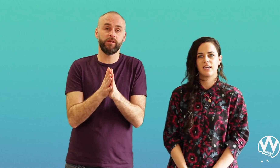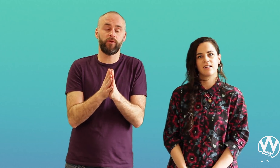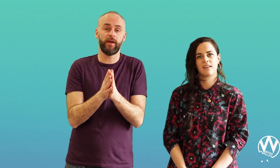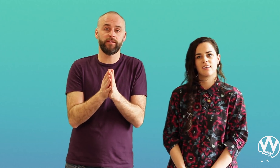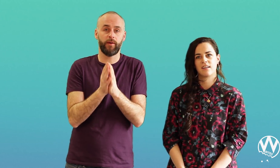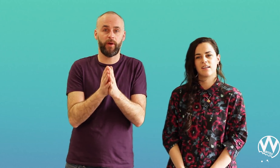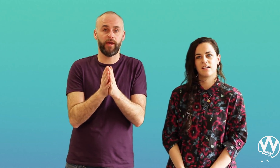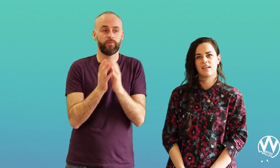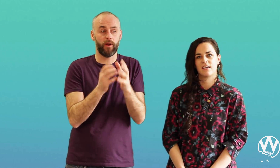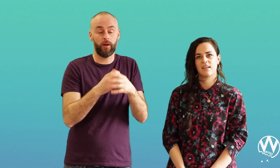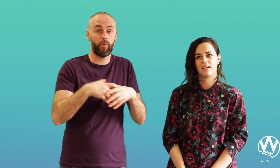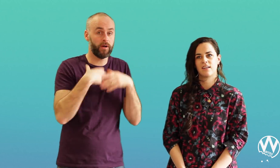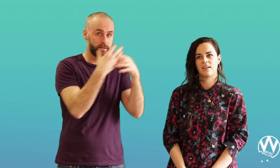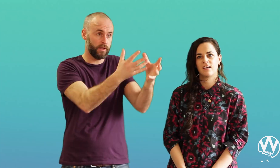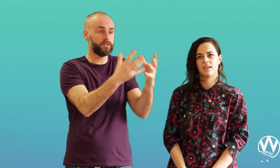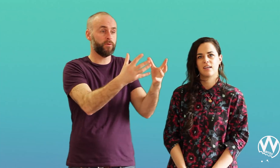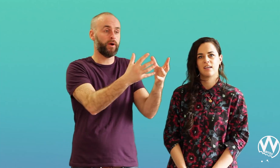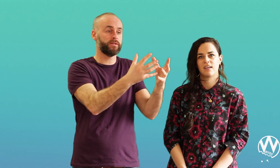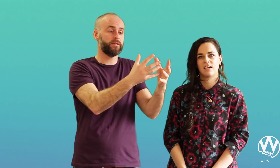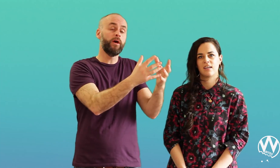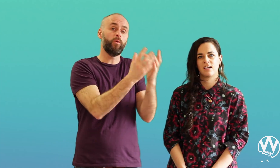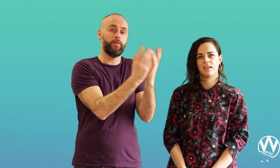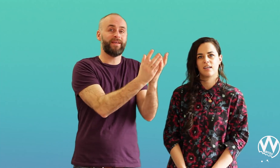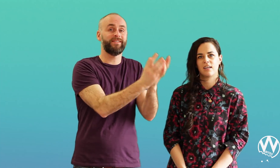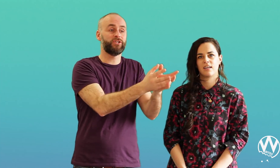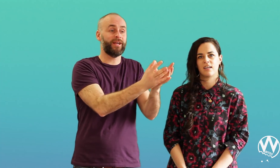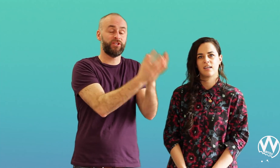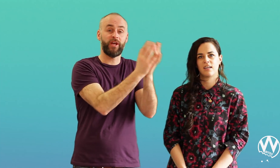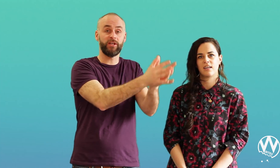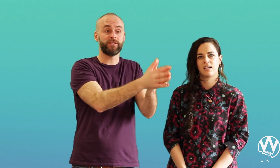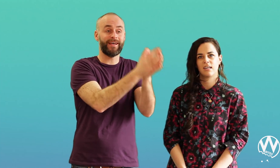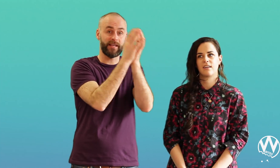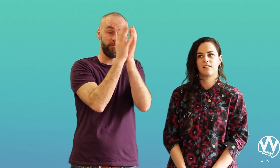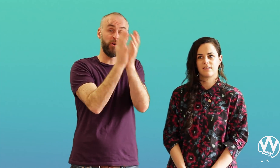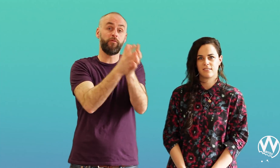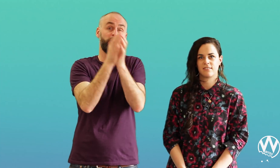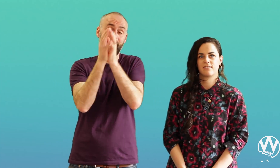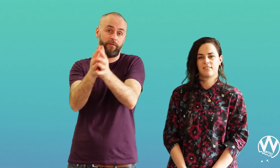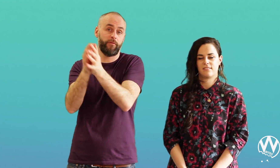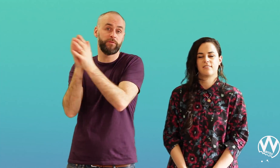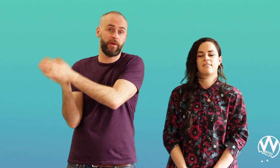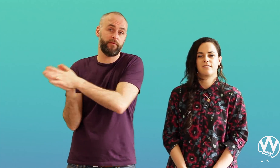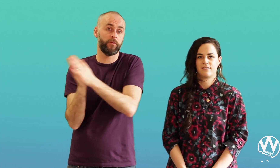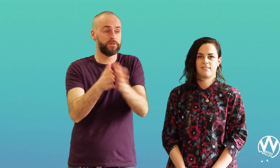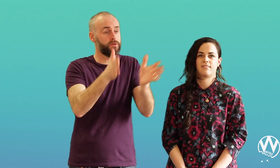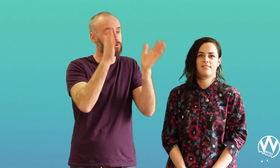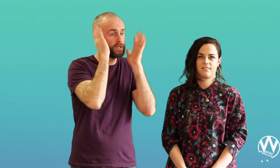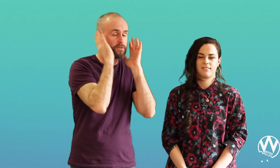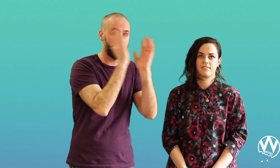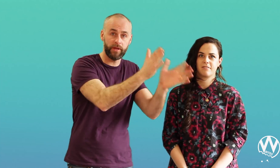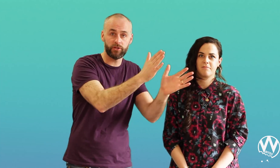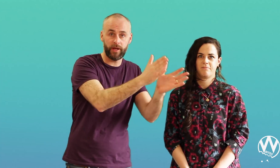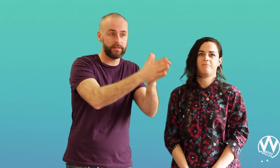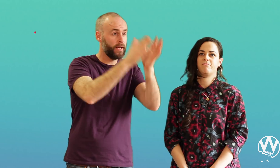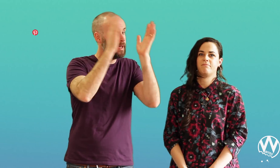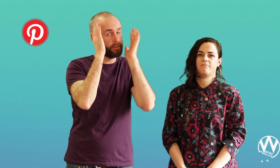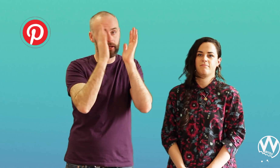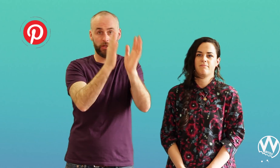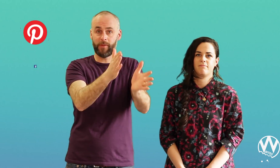create campaigns where they're personalized to a person with a message that changes as they move from platform to platform. So you could reach them on Pinterest, then a new